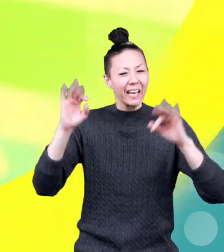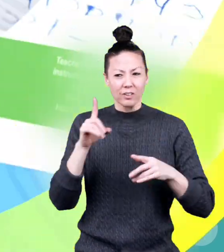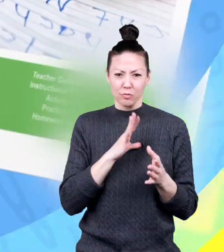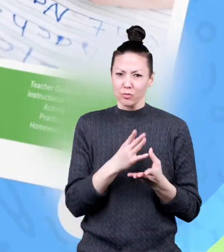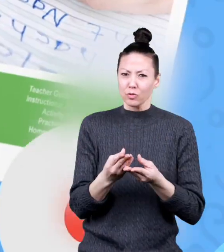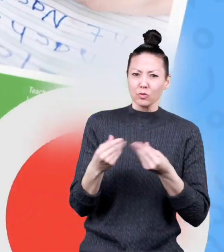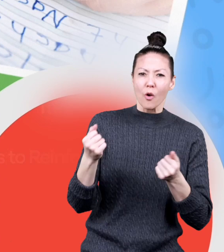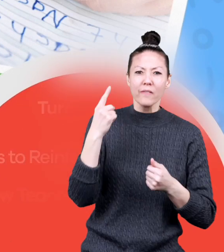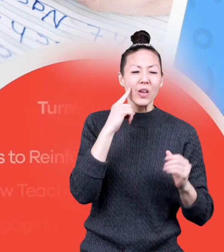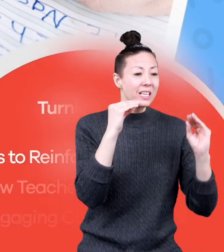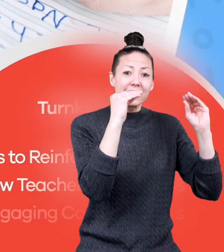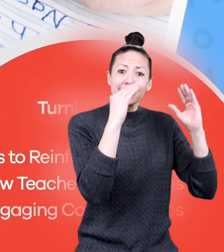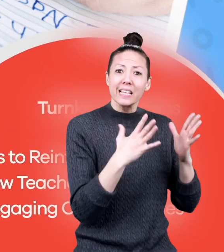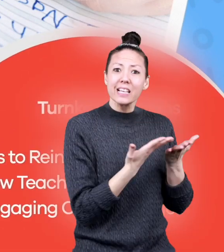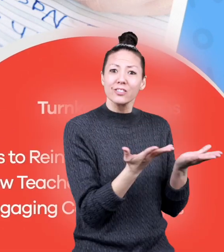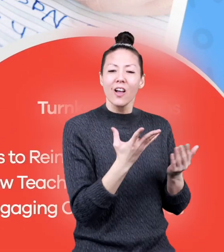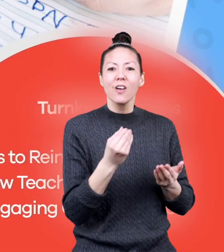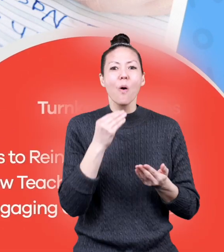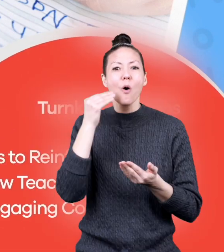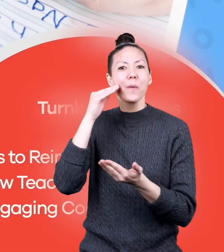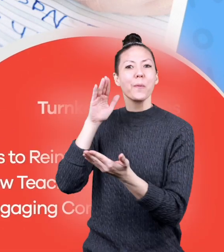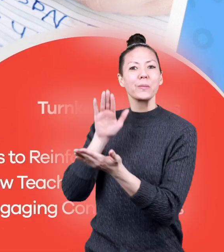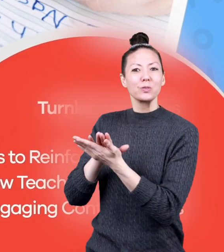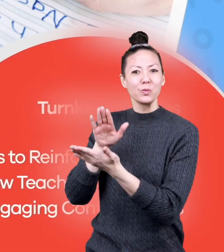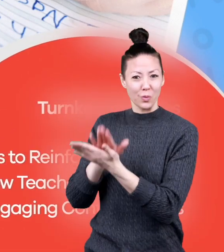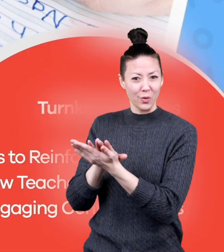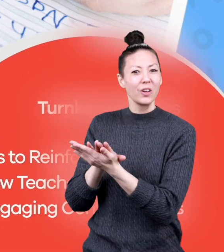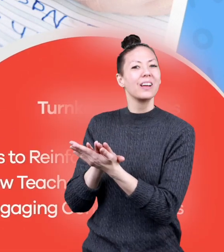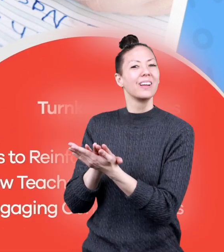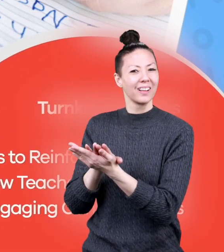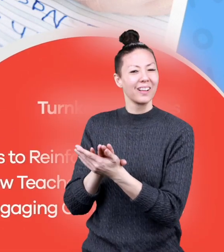and turnkey solutions for teachers and homeschoolers.